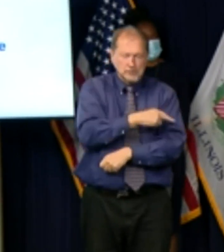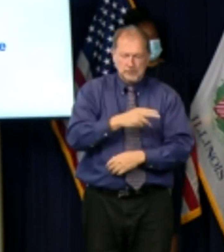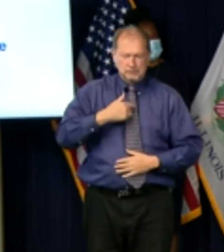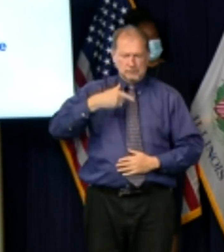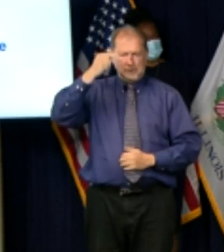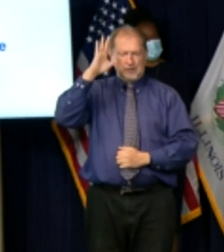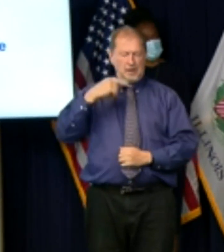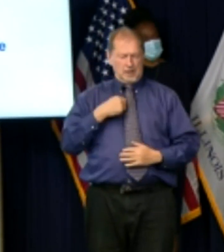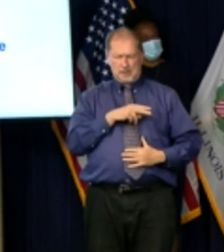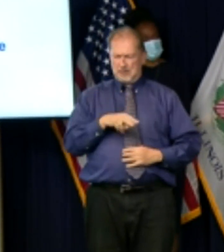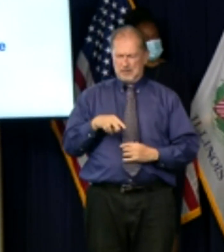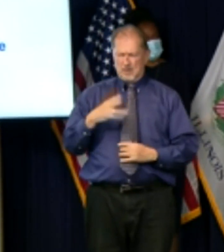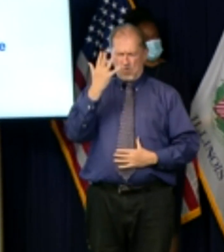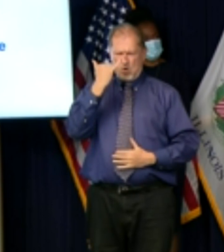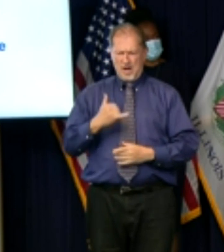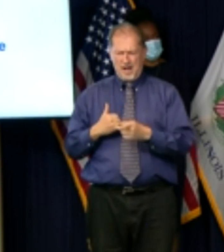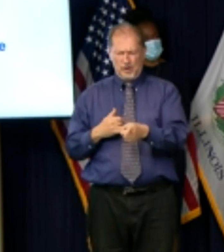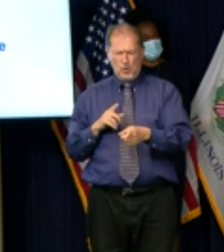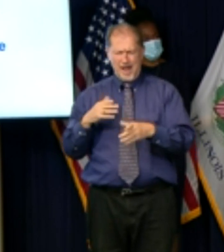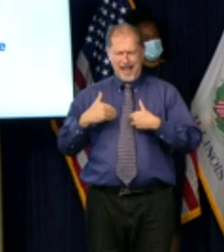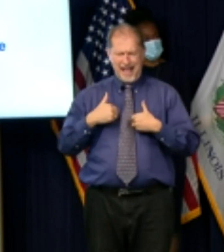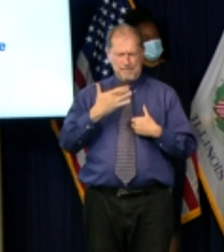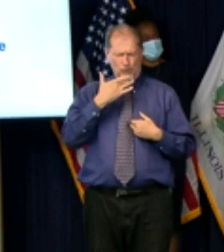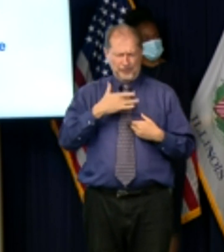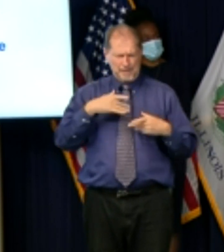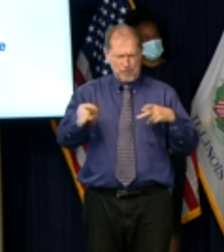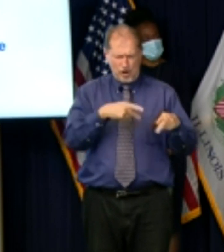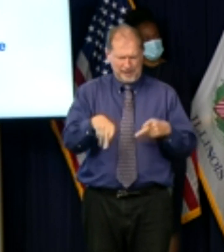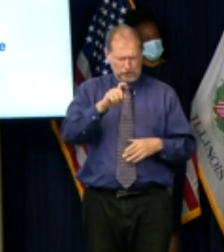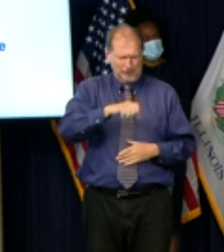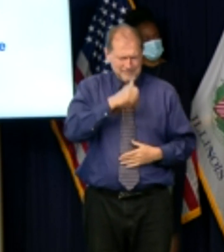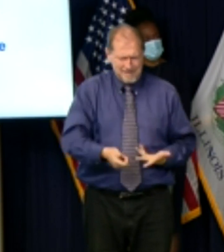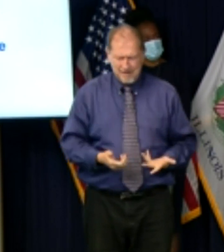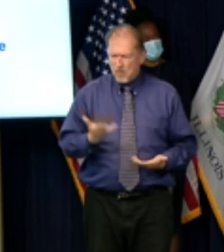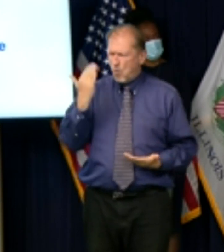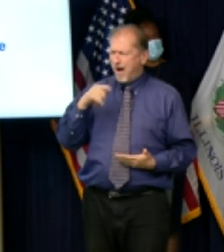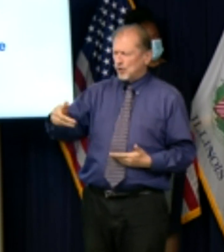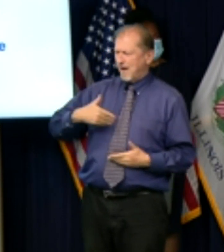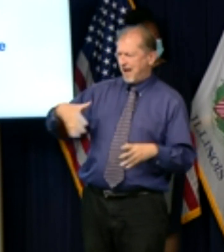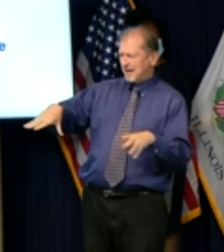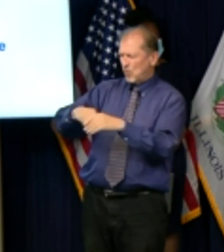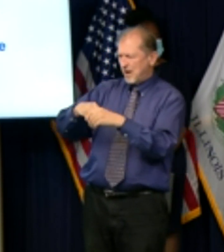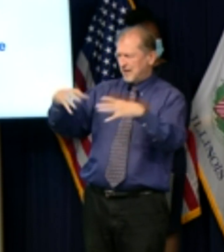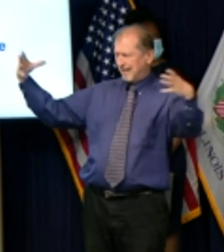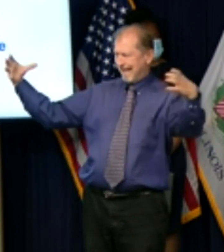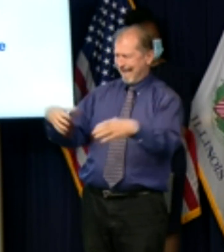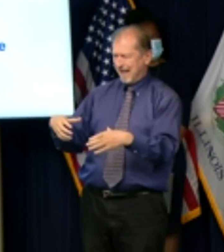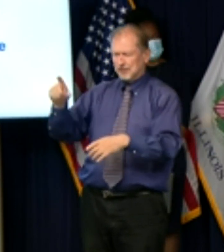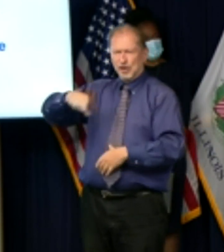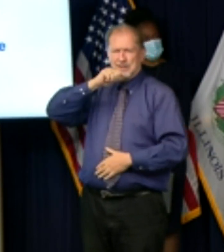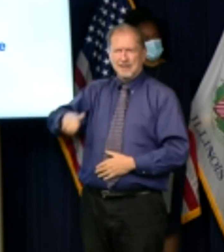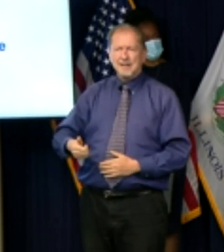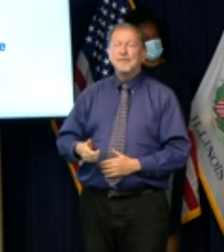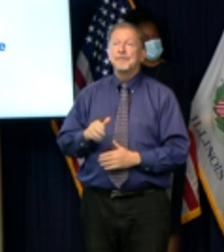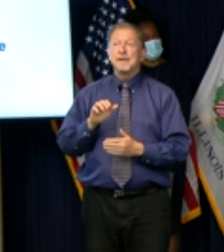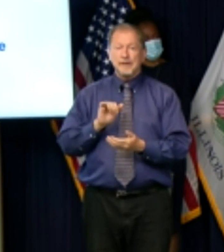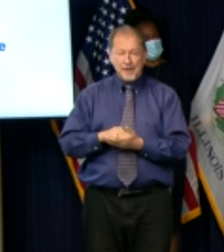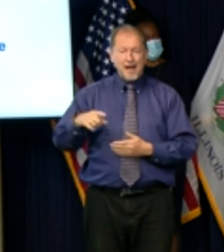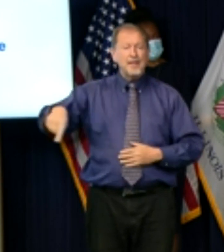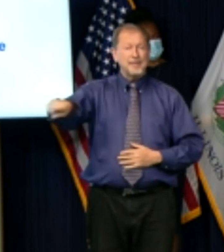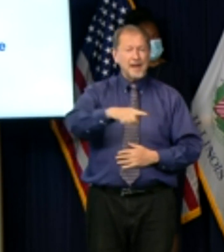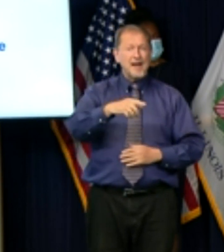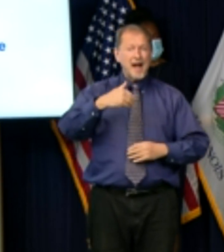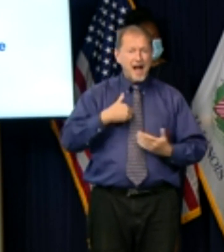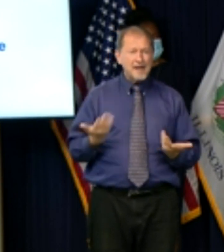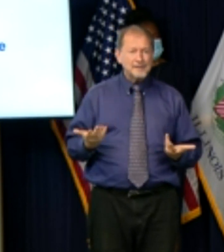shouldn't even have been here you know this is a tragedy now a lot of those are circumstances beyond their control because the ant goes to a